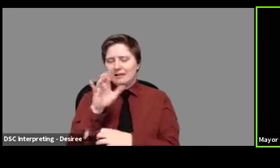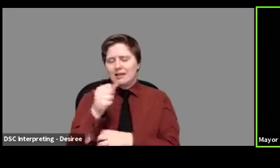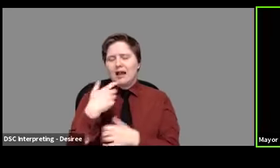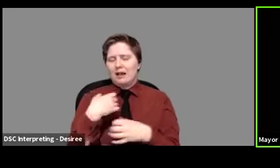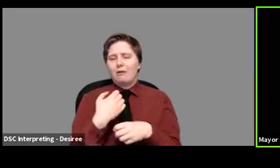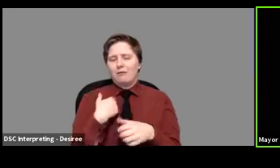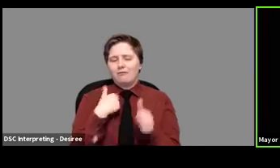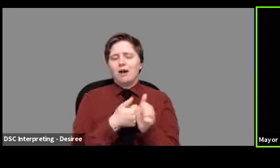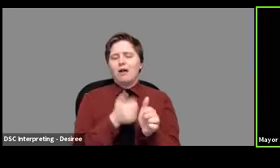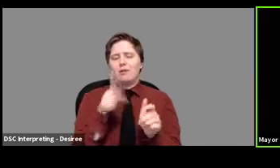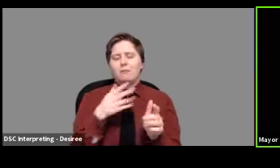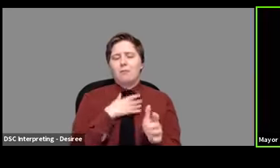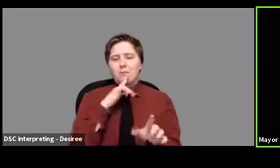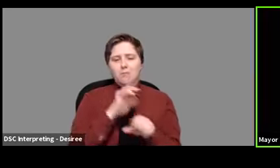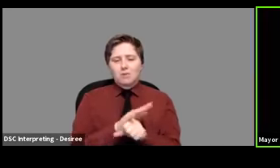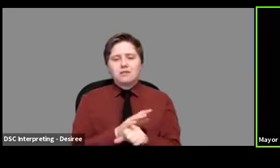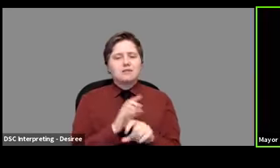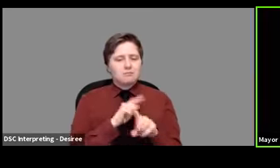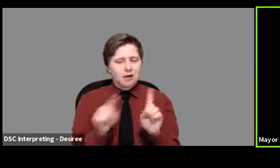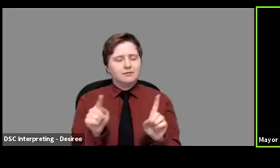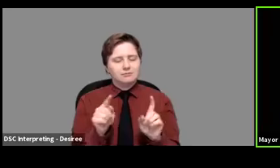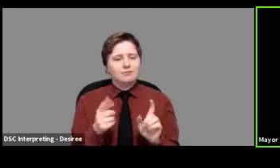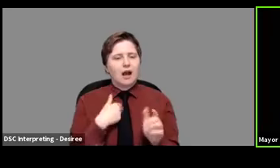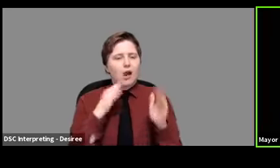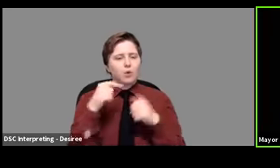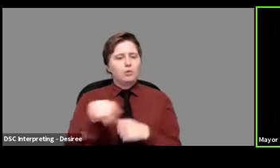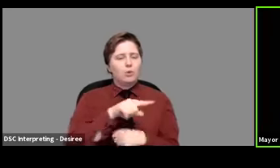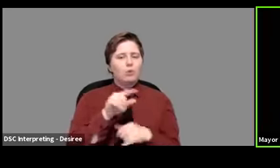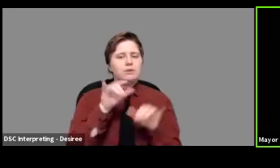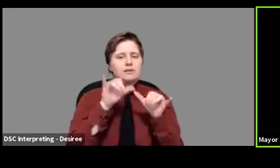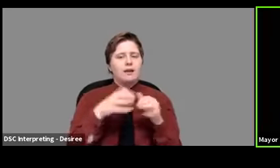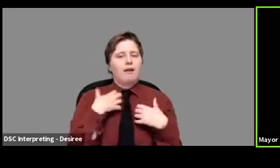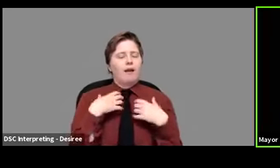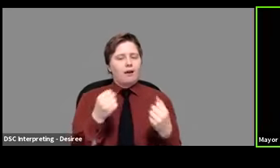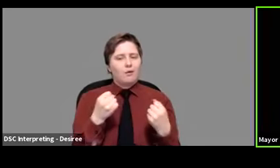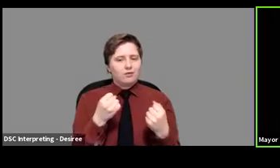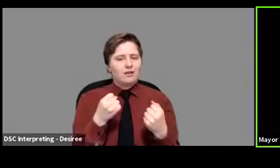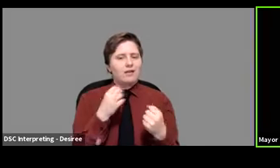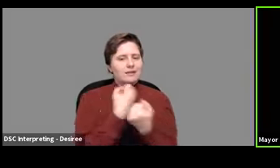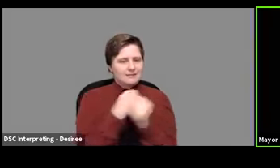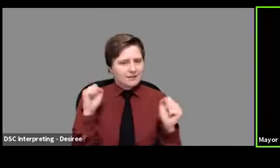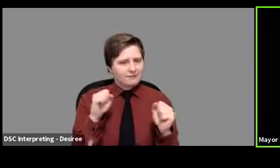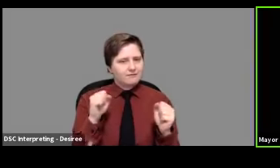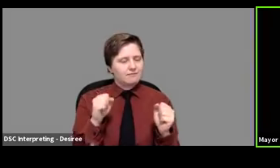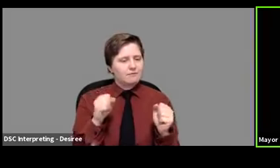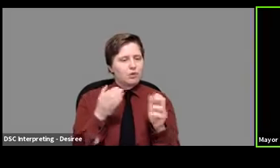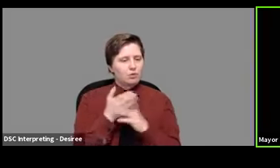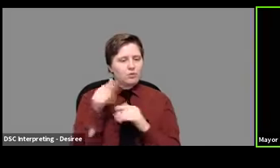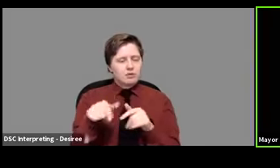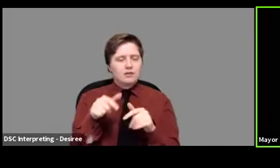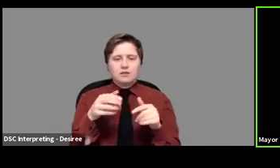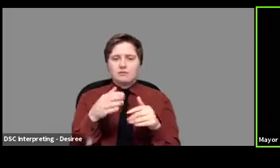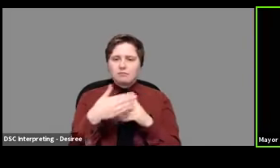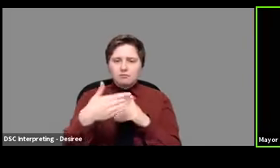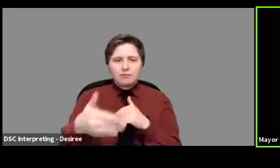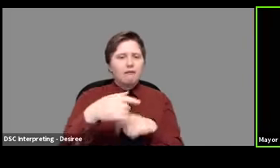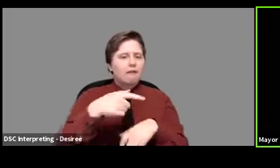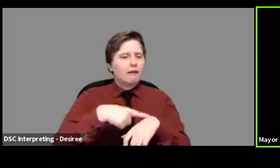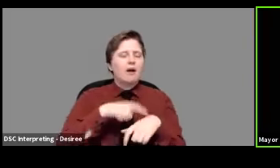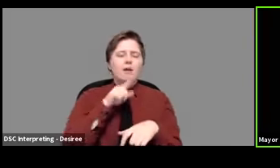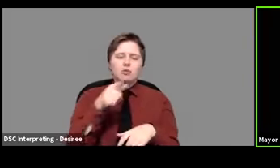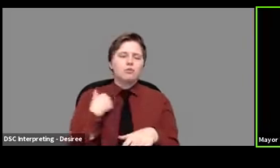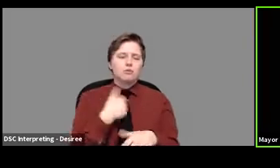promises and, uh, and I hope you all stay healthy and safe during these upcoming days. And I'm sure we'll be talking soon.